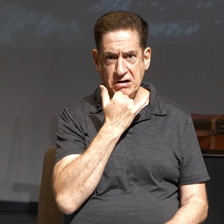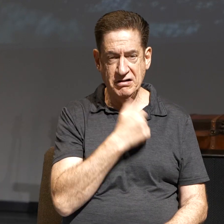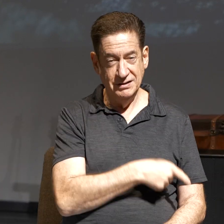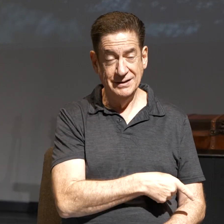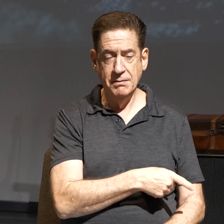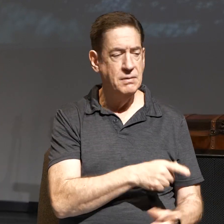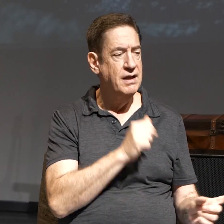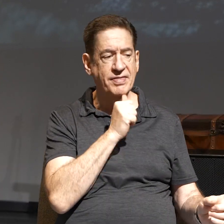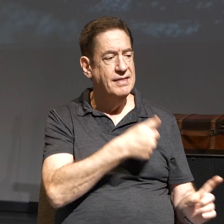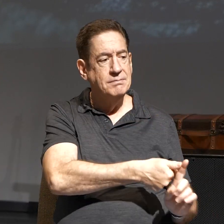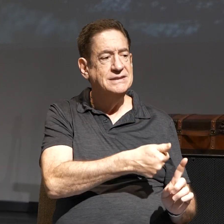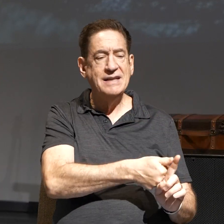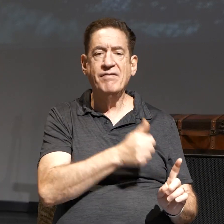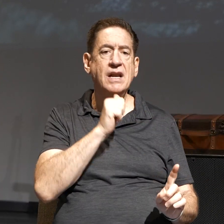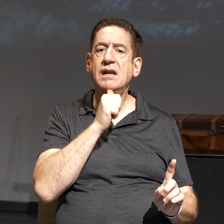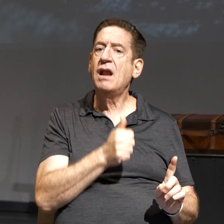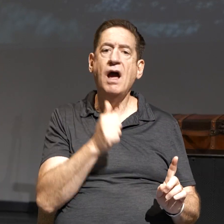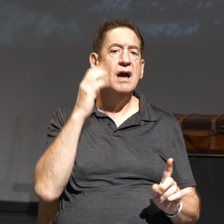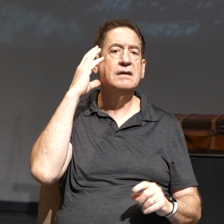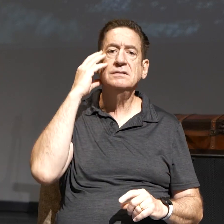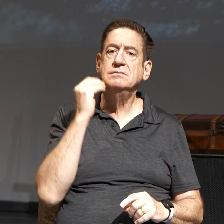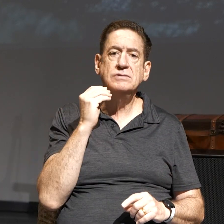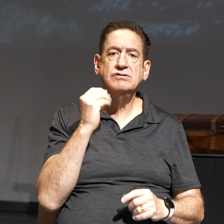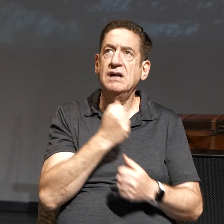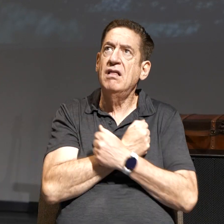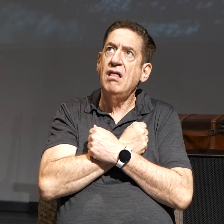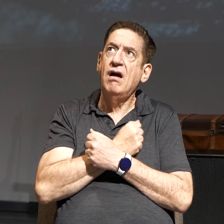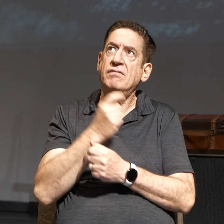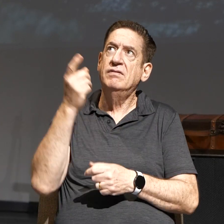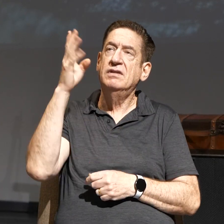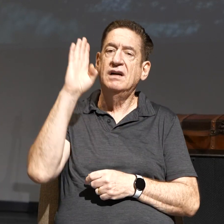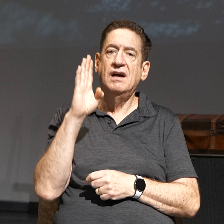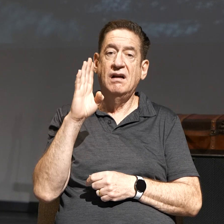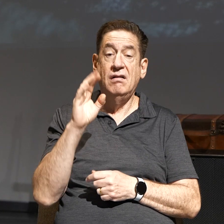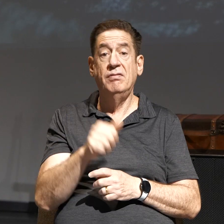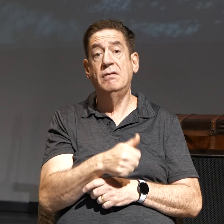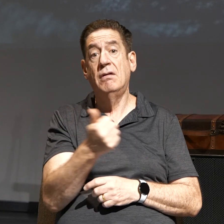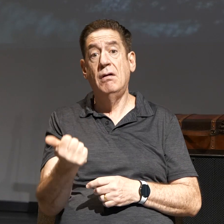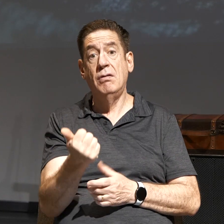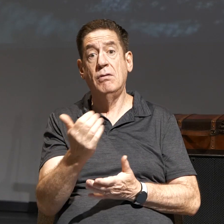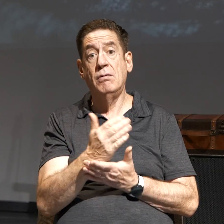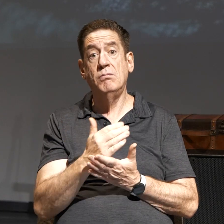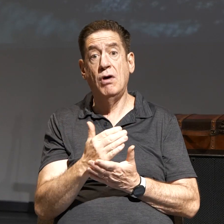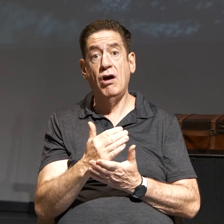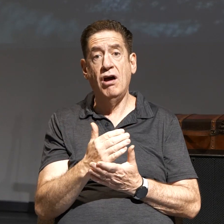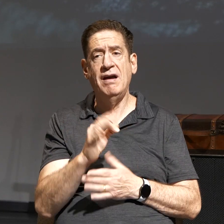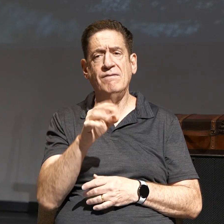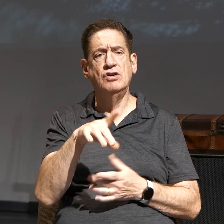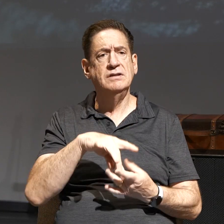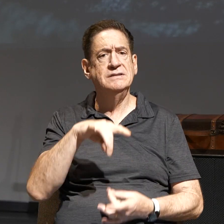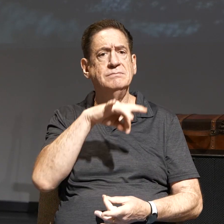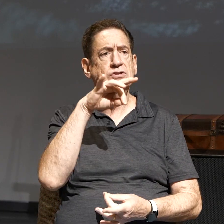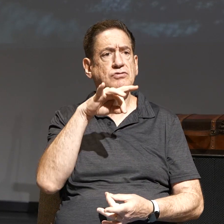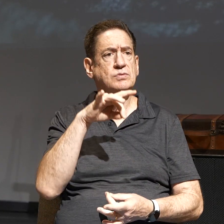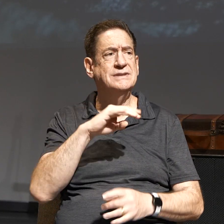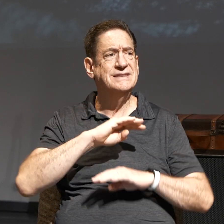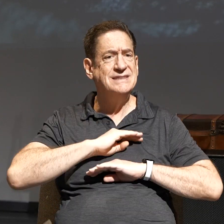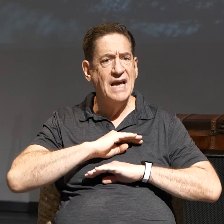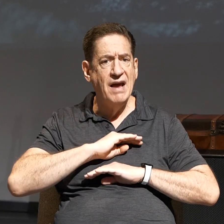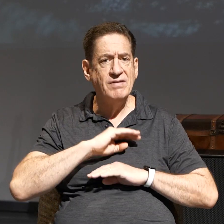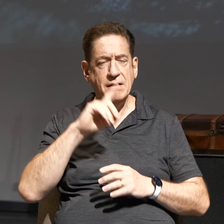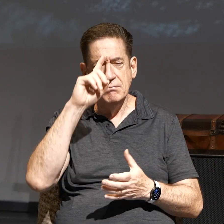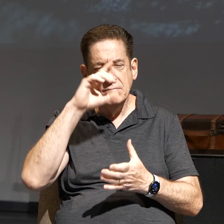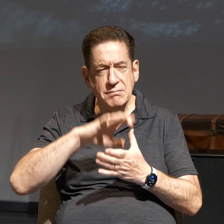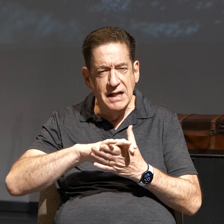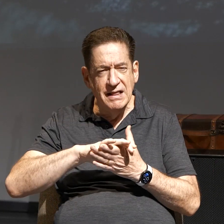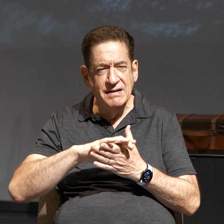don't experience the love of God. The other part of this is if you're experientially satisfying, your belief system is